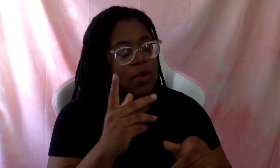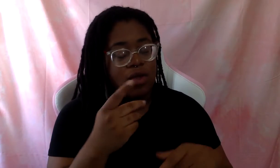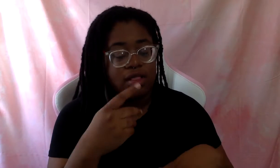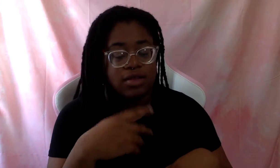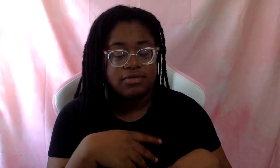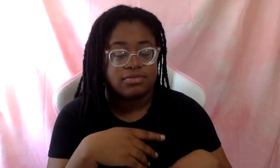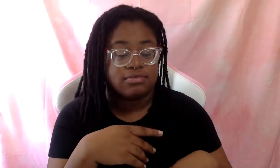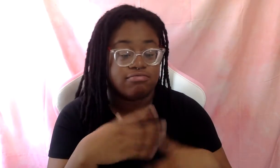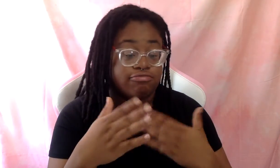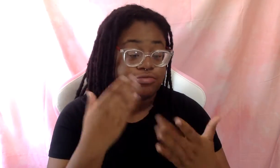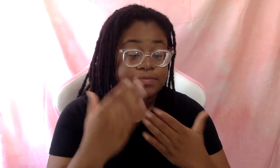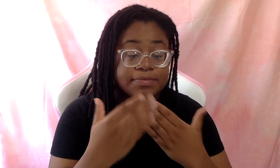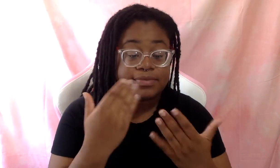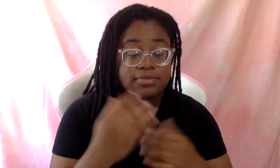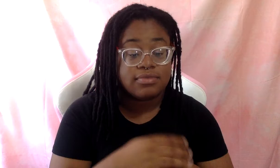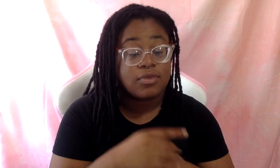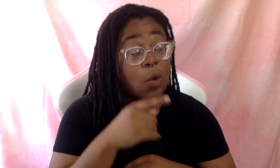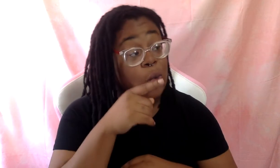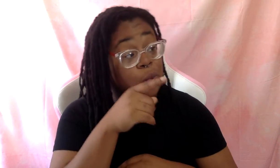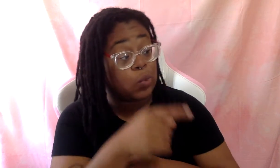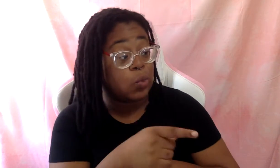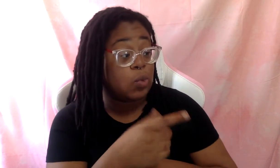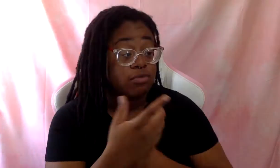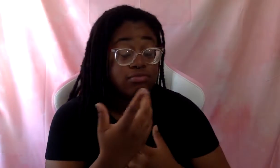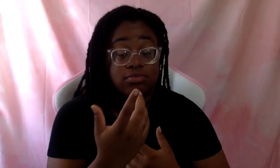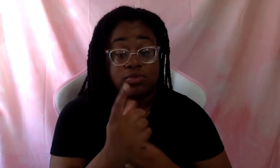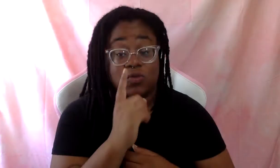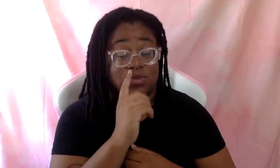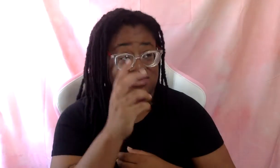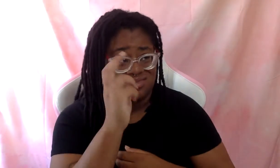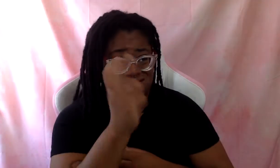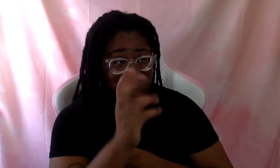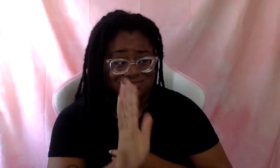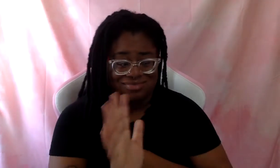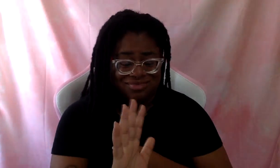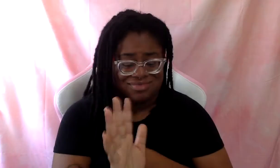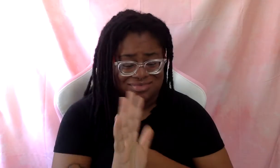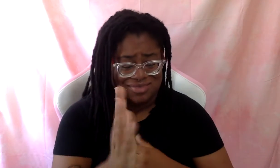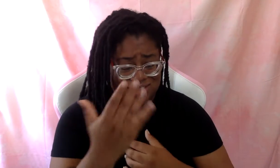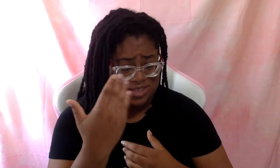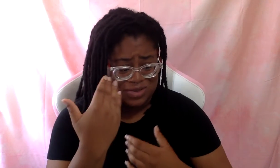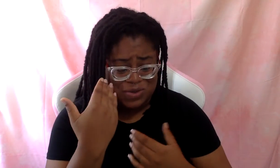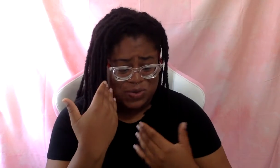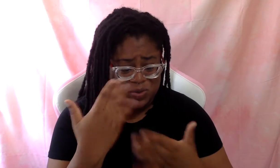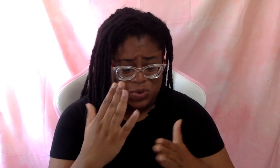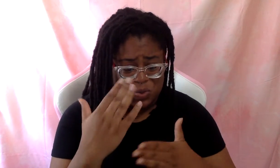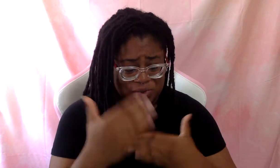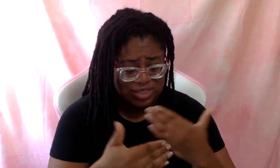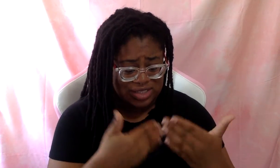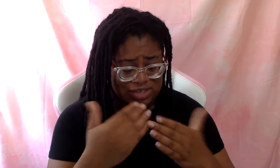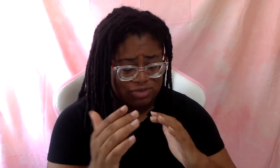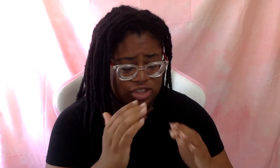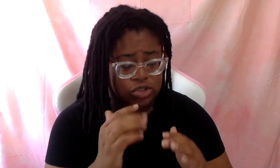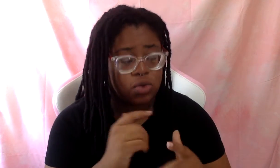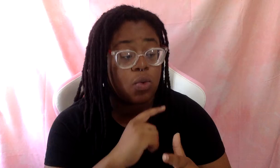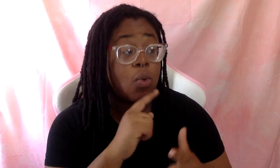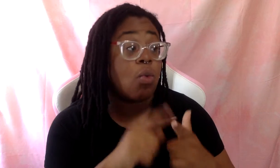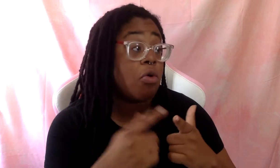Whether it be, oh, you are really tripping right now. I have no idea where we're going in this conversation. Or, hey, I